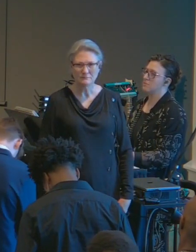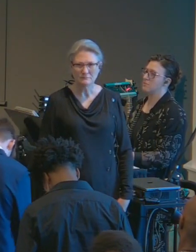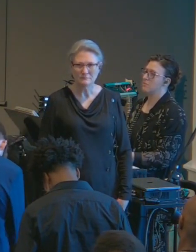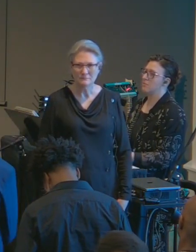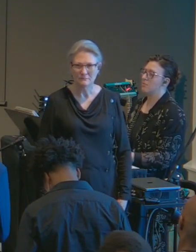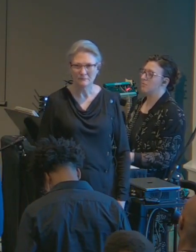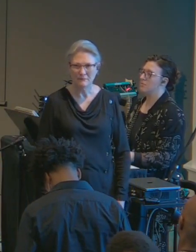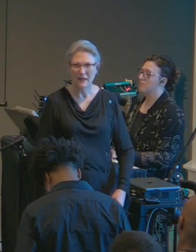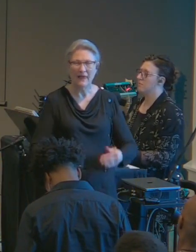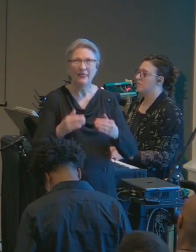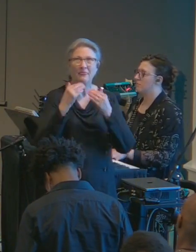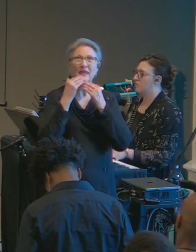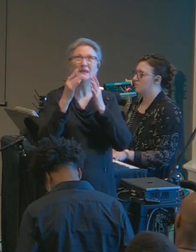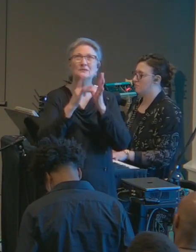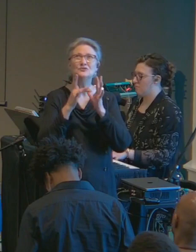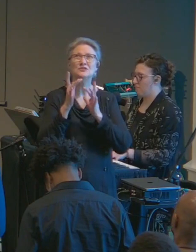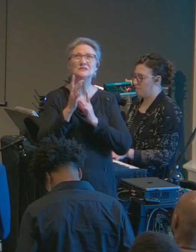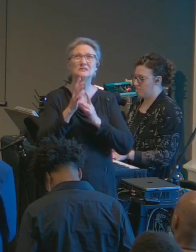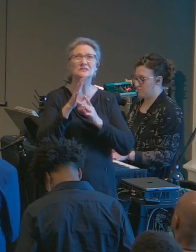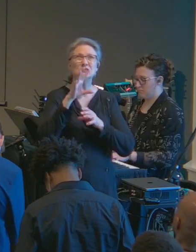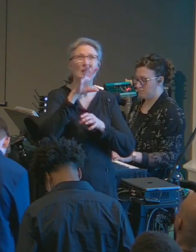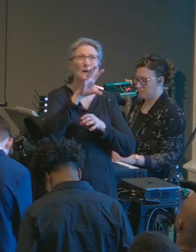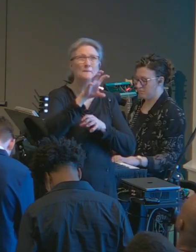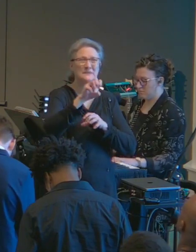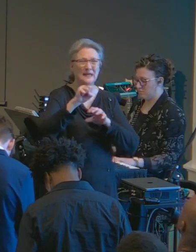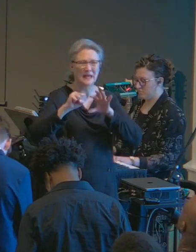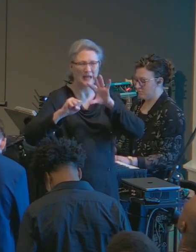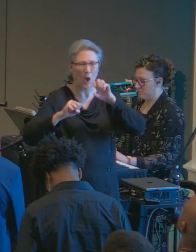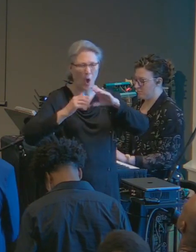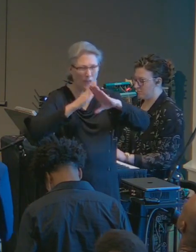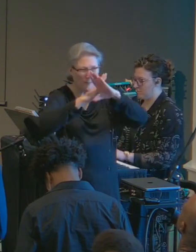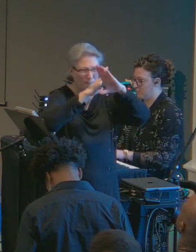removing brick by brick stone by stone